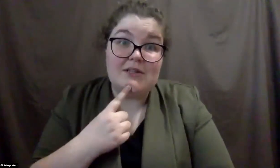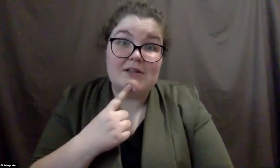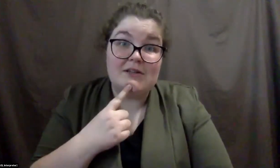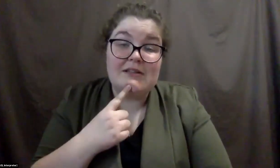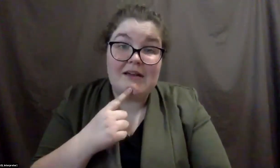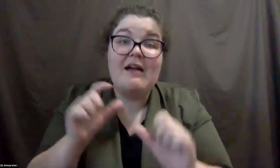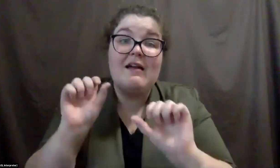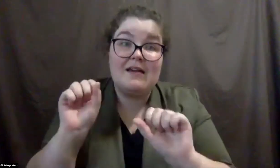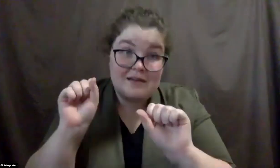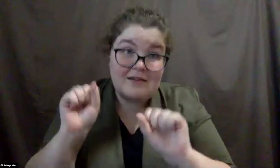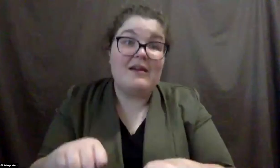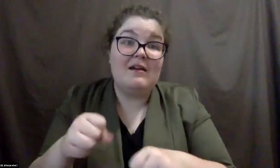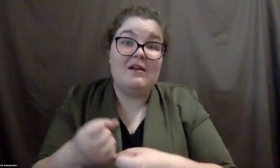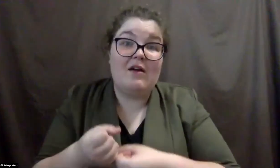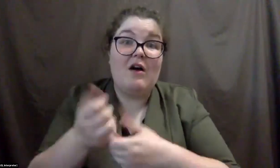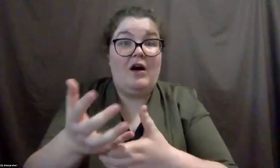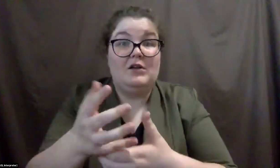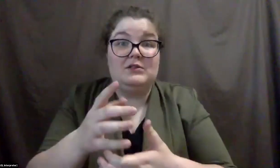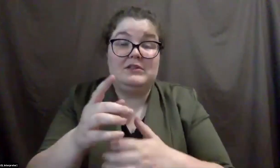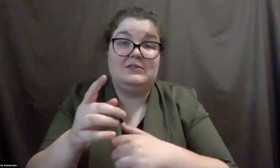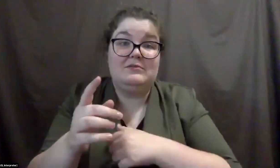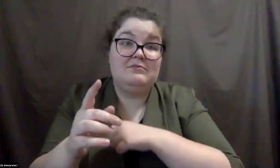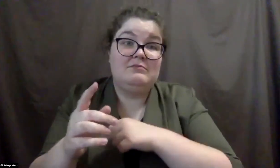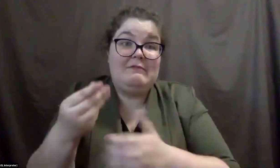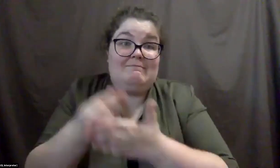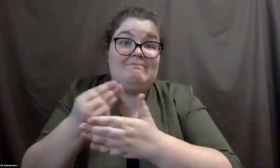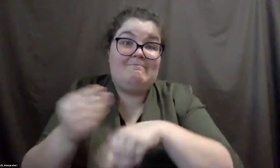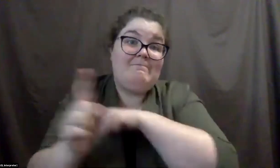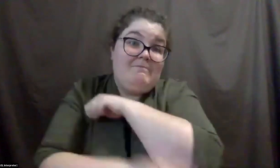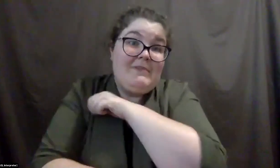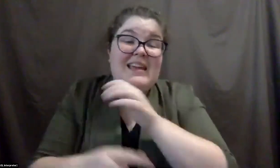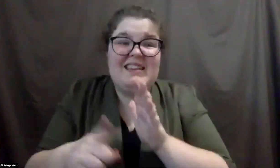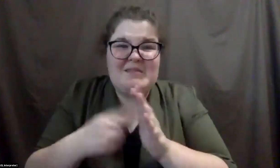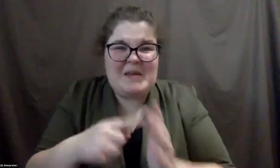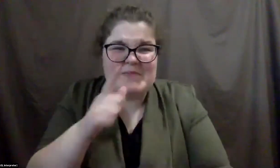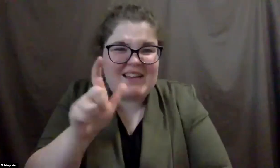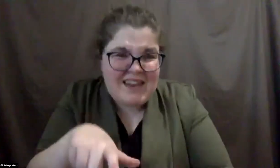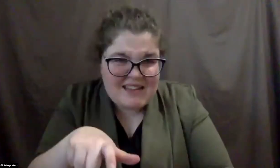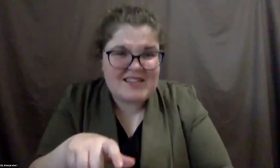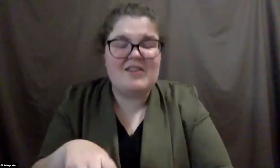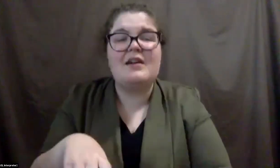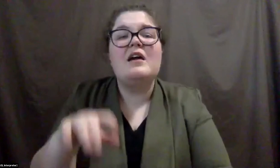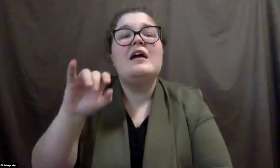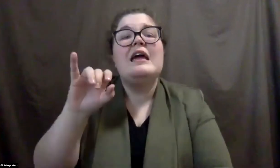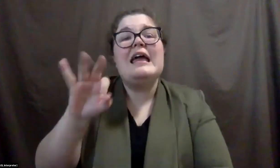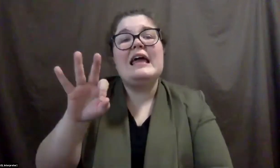can result in some, some pretty hefty expenses and unnecessary expenses. So, I, if you find yourself fearful that